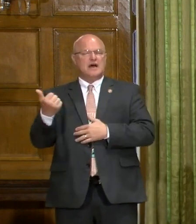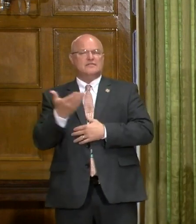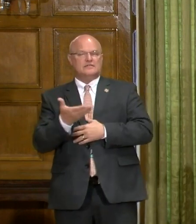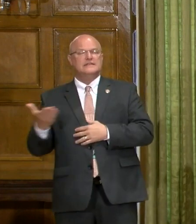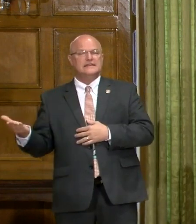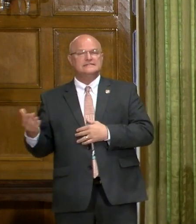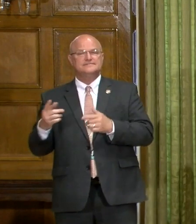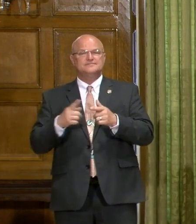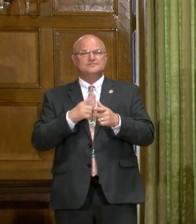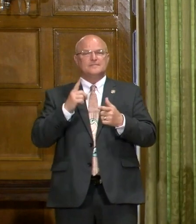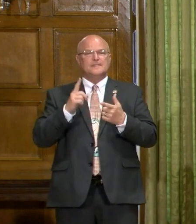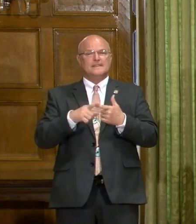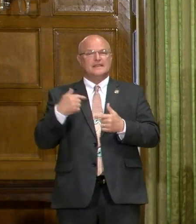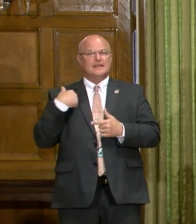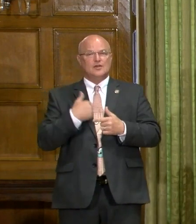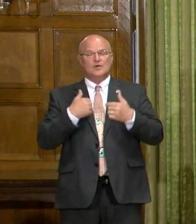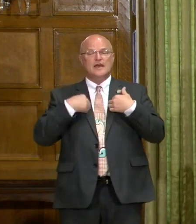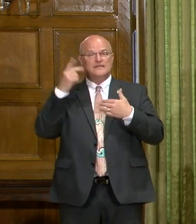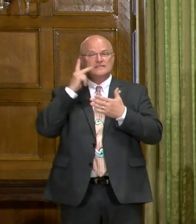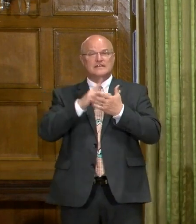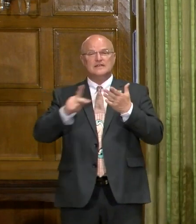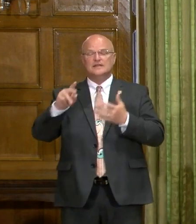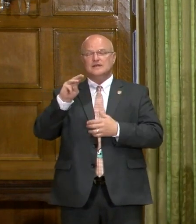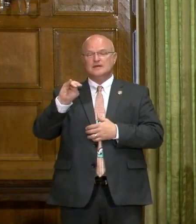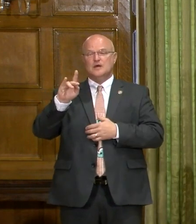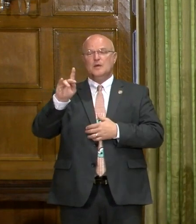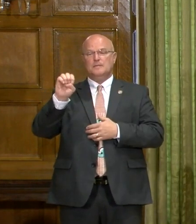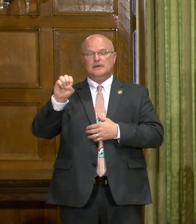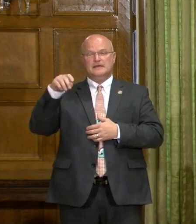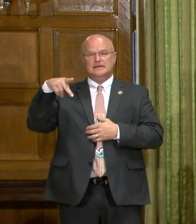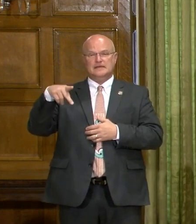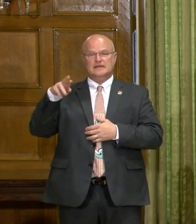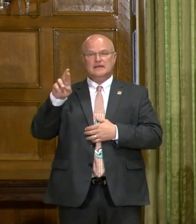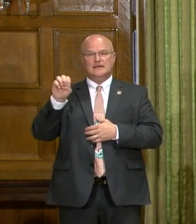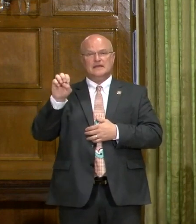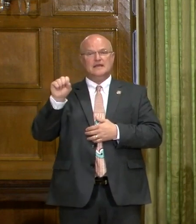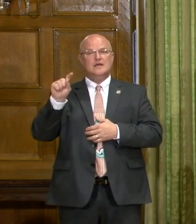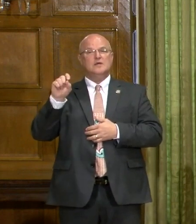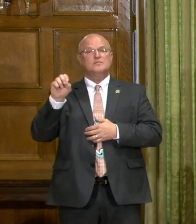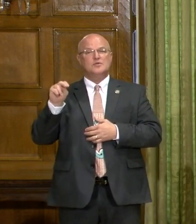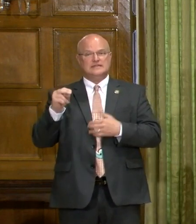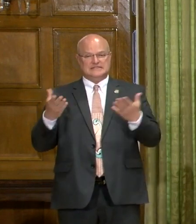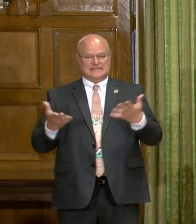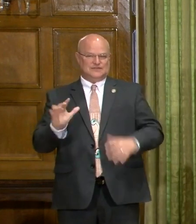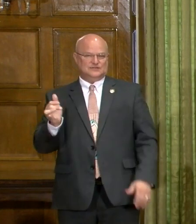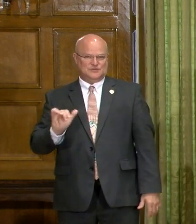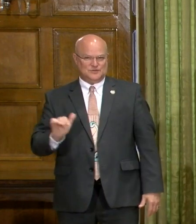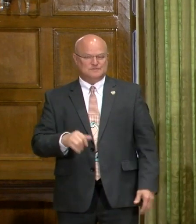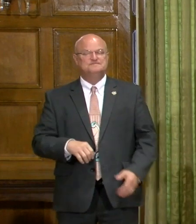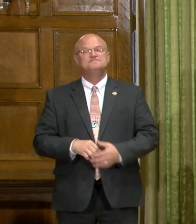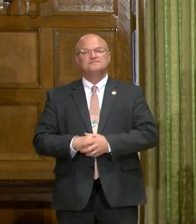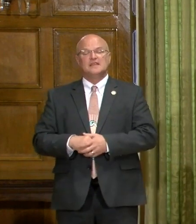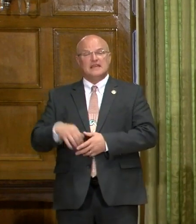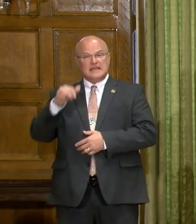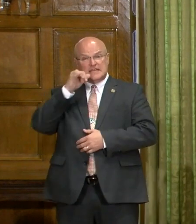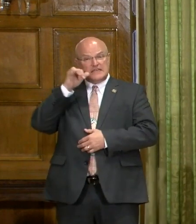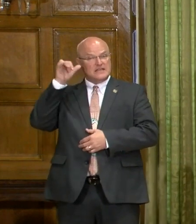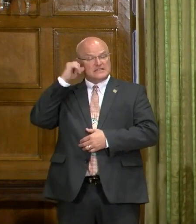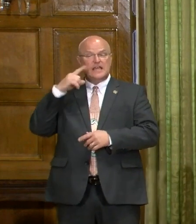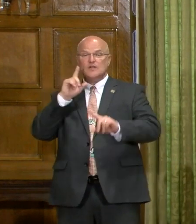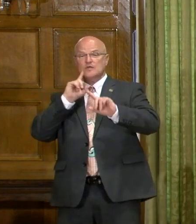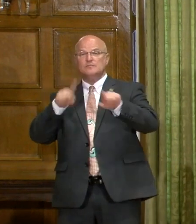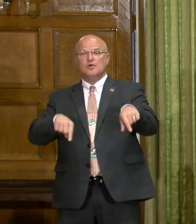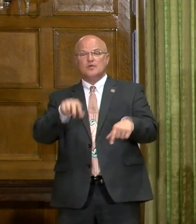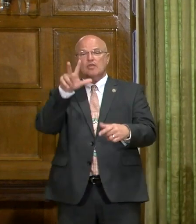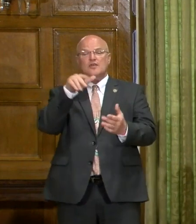things. And then we got Secretary Mike Preston that's here as well. Yesterday we reported